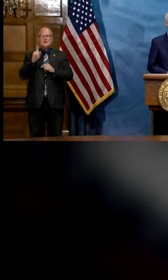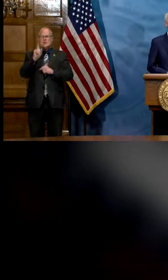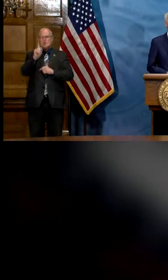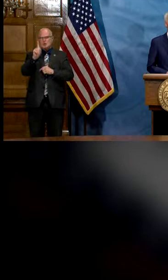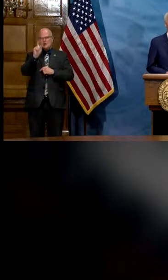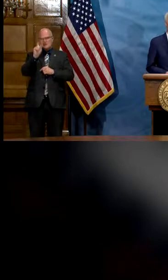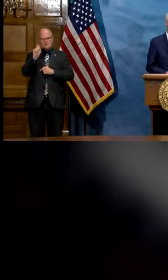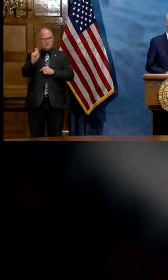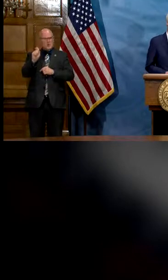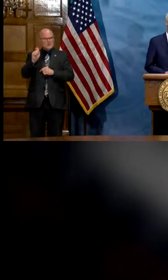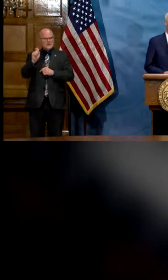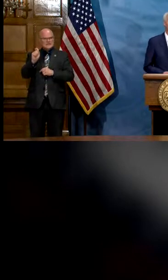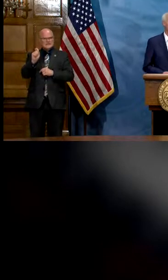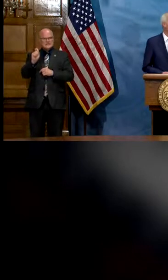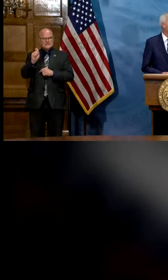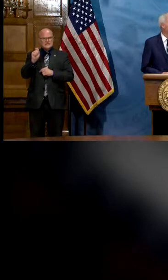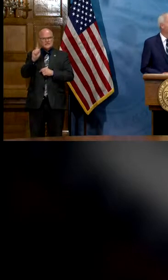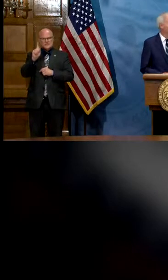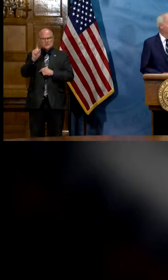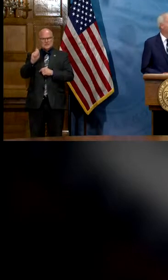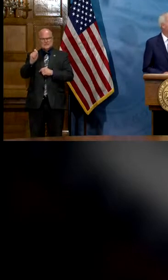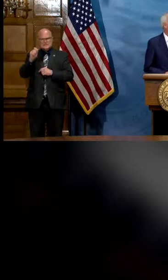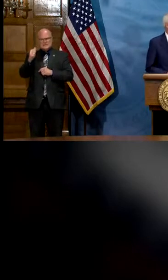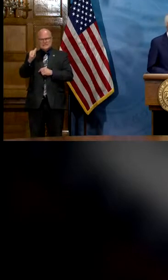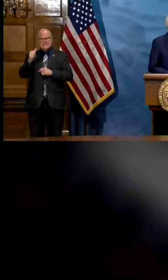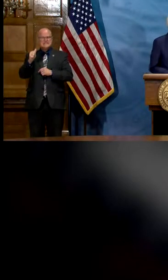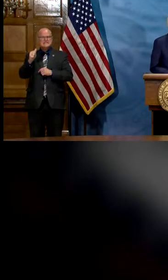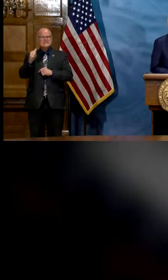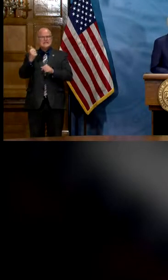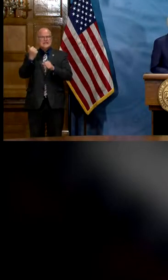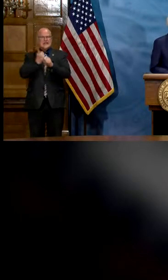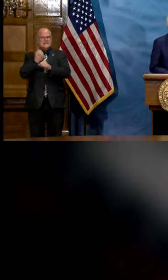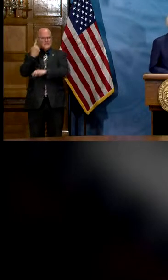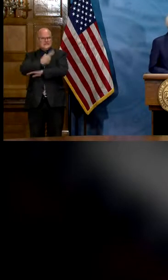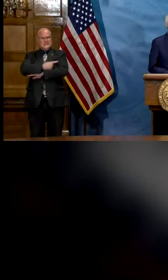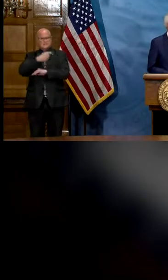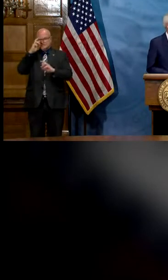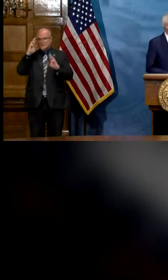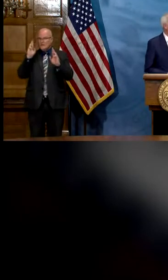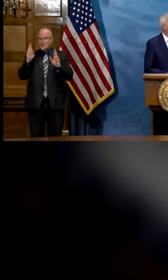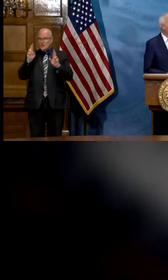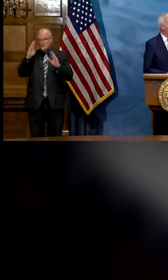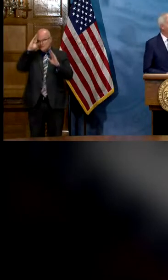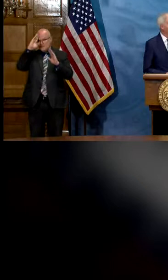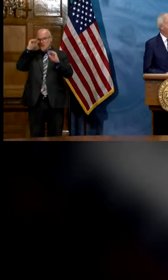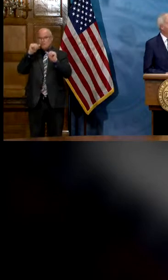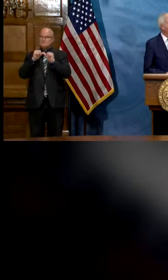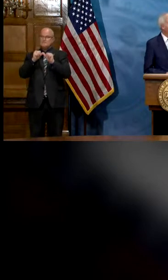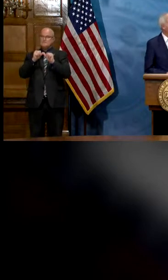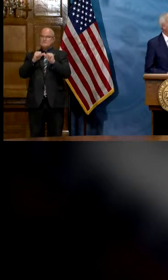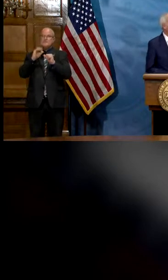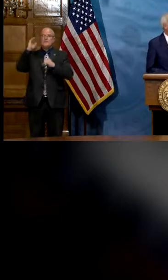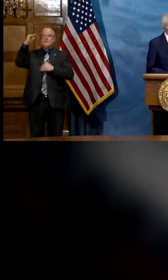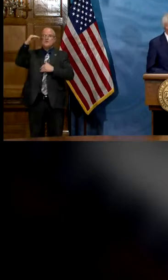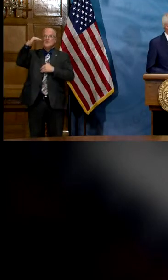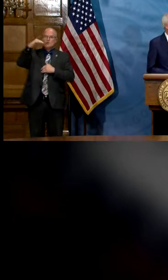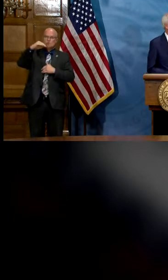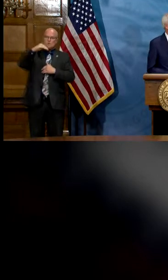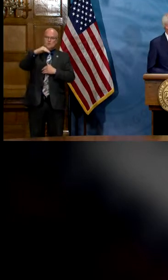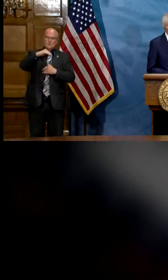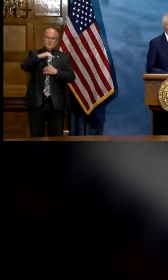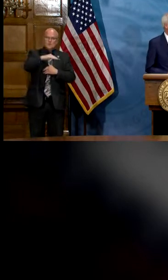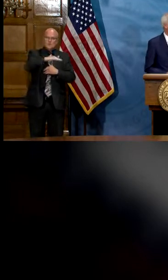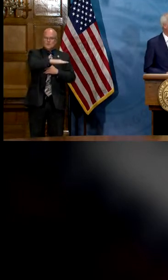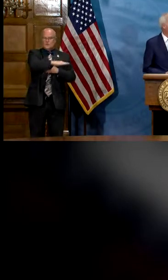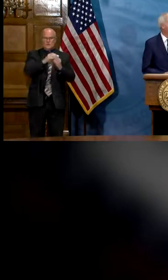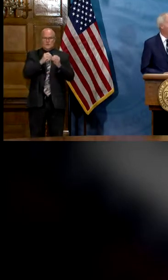uh point 10 uh every every day hopefully that will continue that will flatten out at the bottom whenever